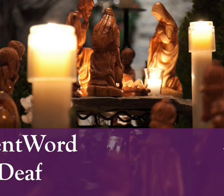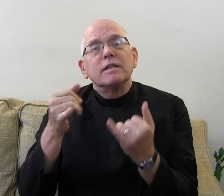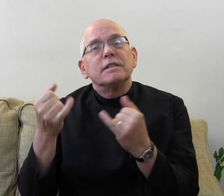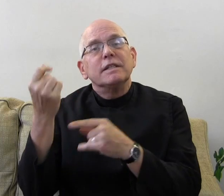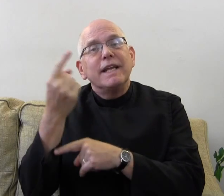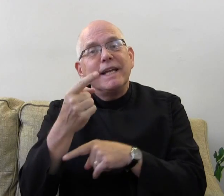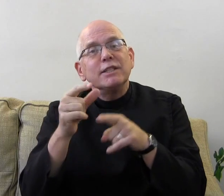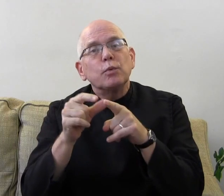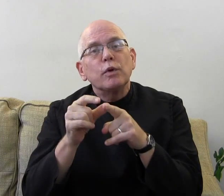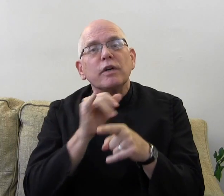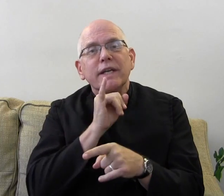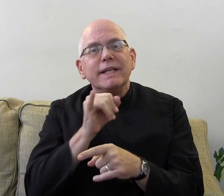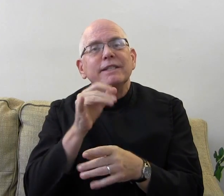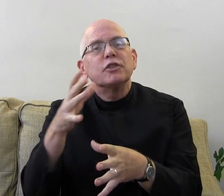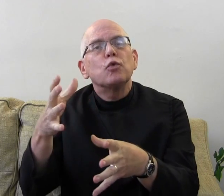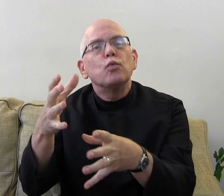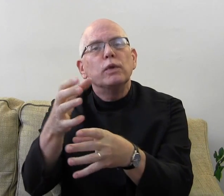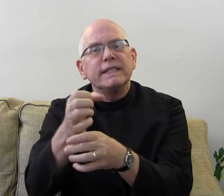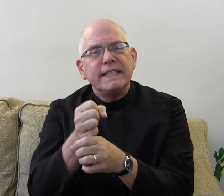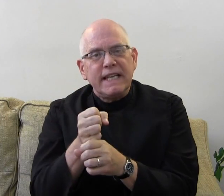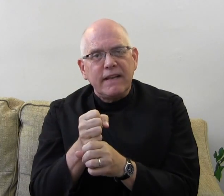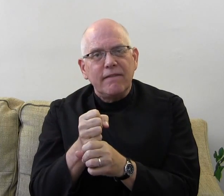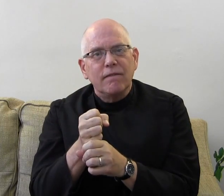Today's word is RECEIVE.